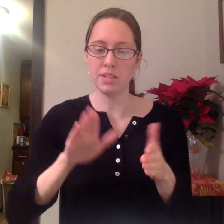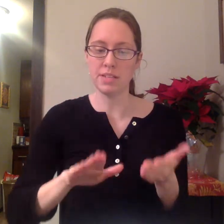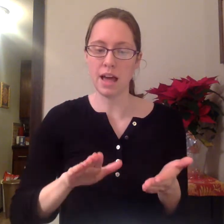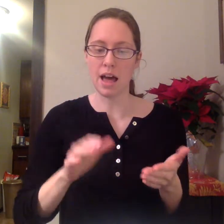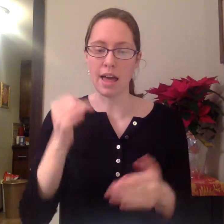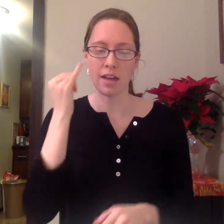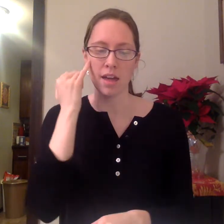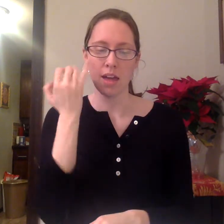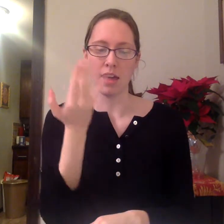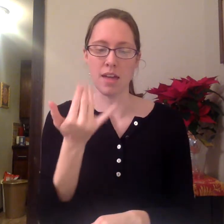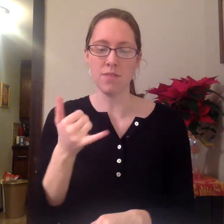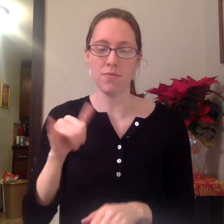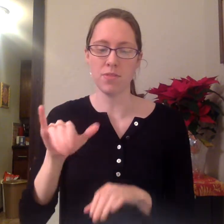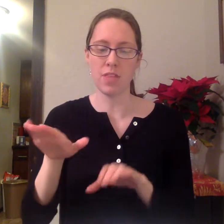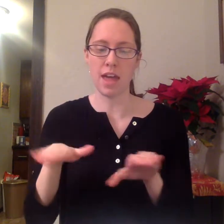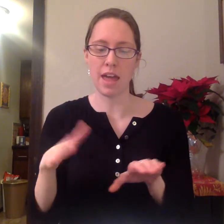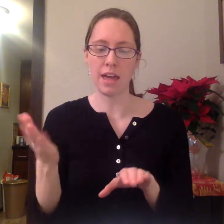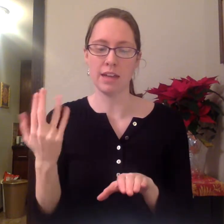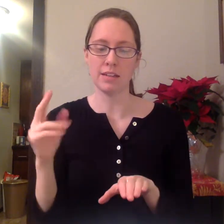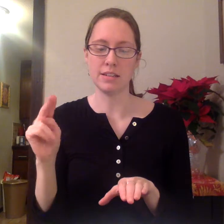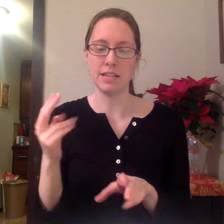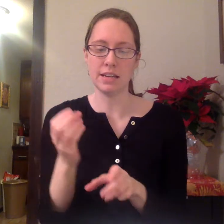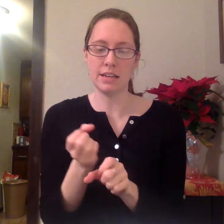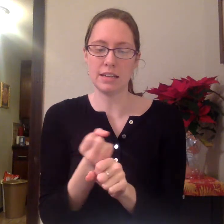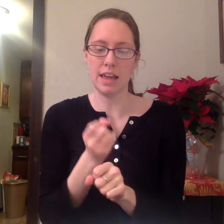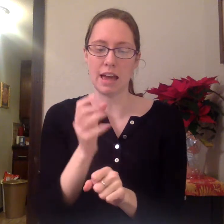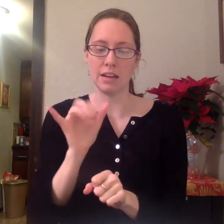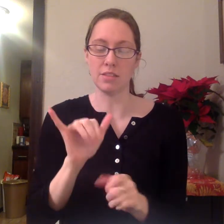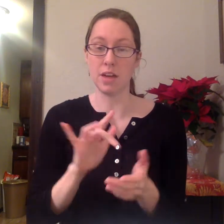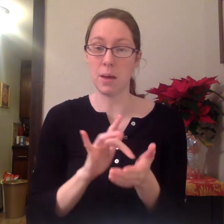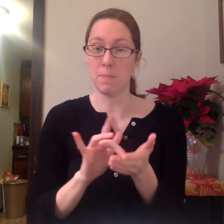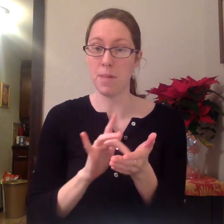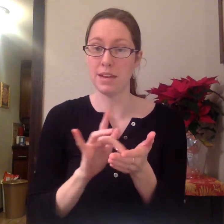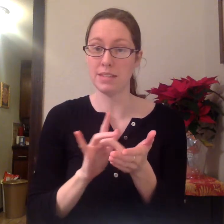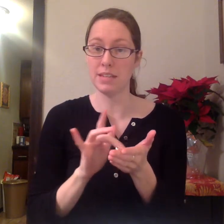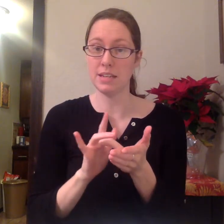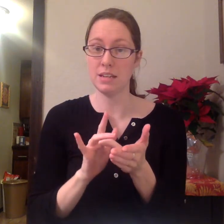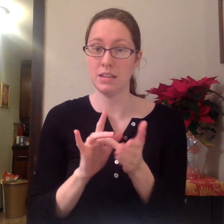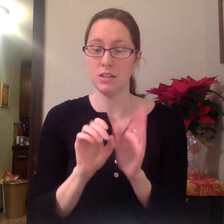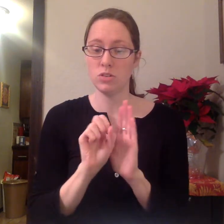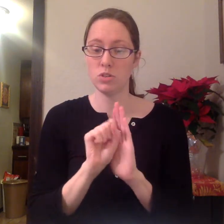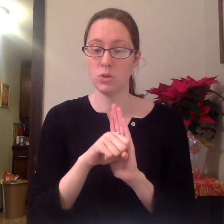die if they didn't get the medicine soon.